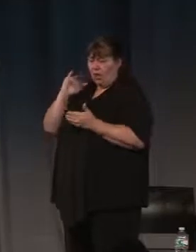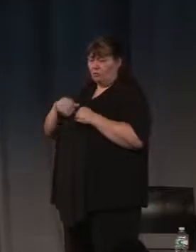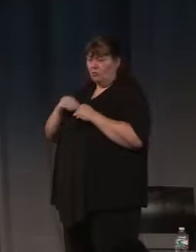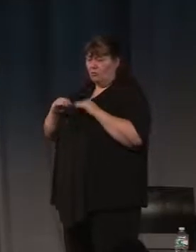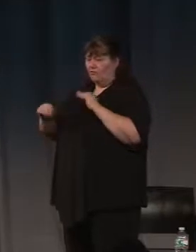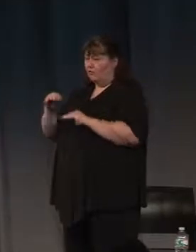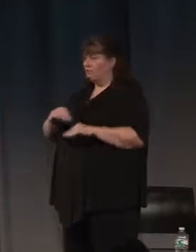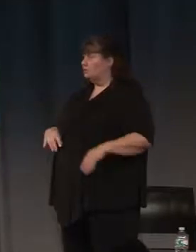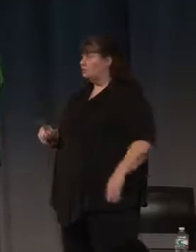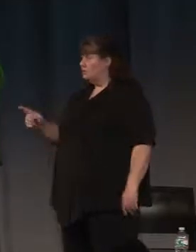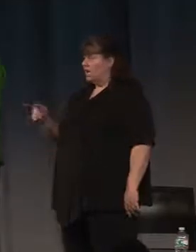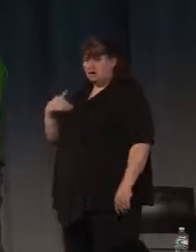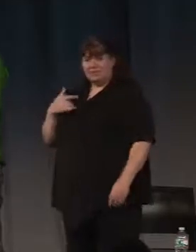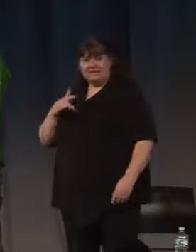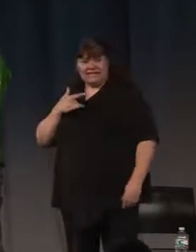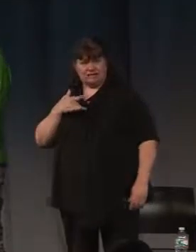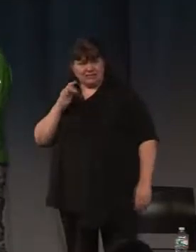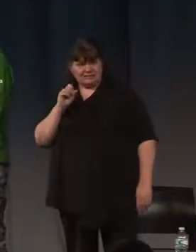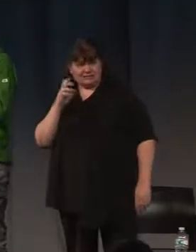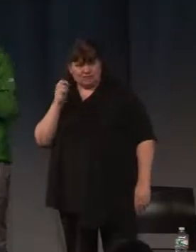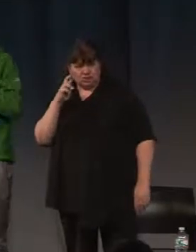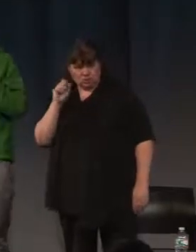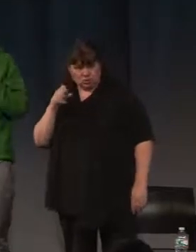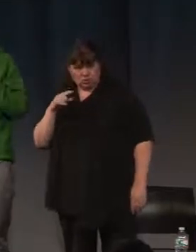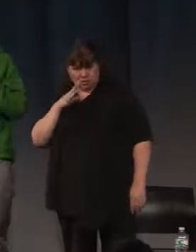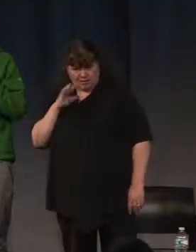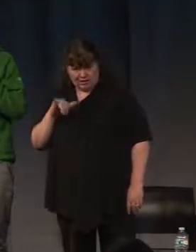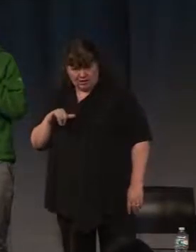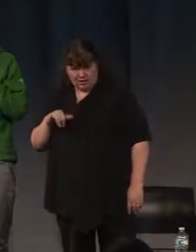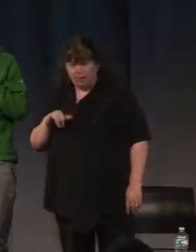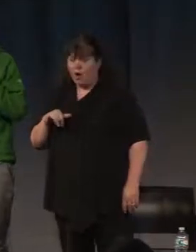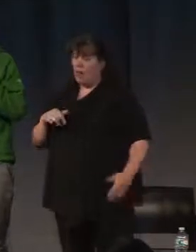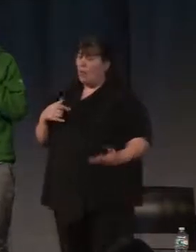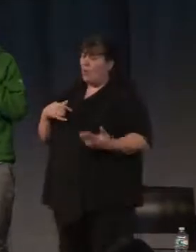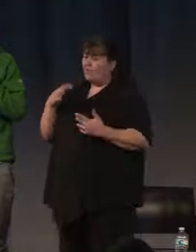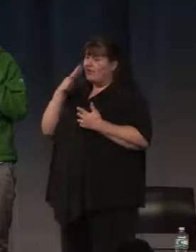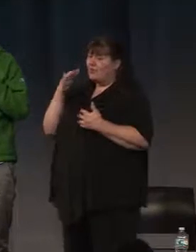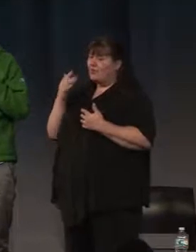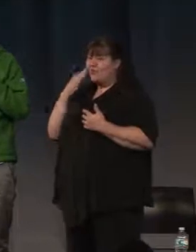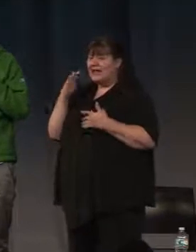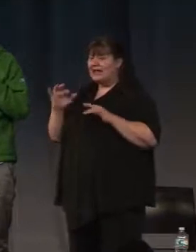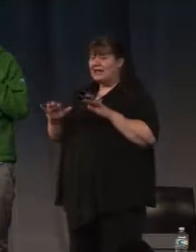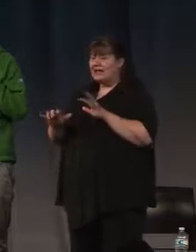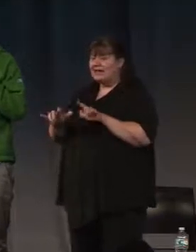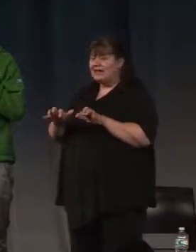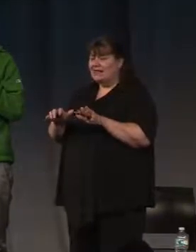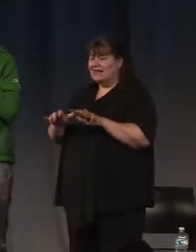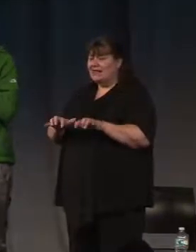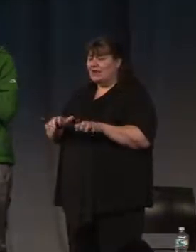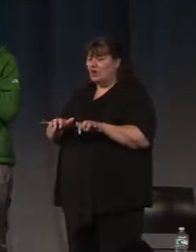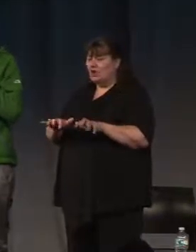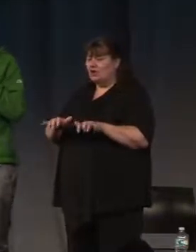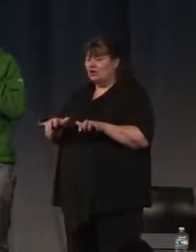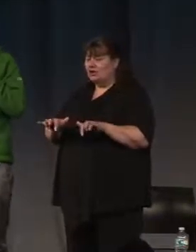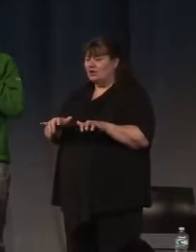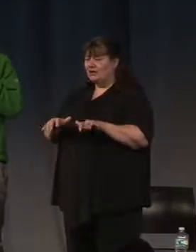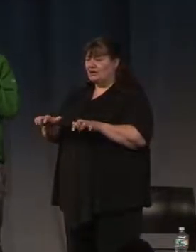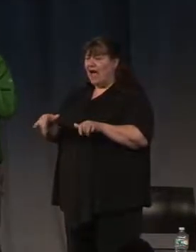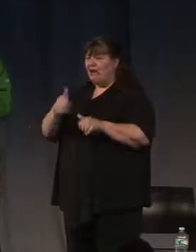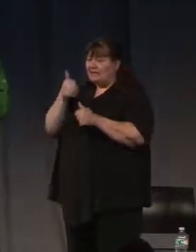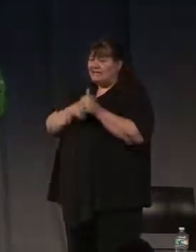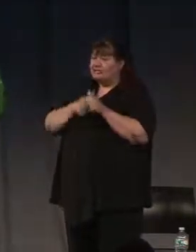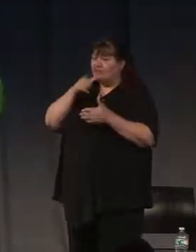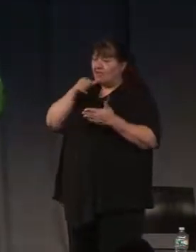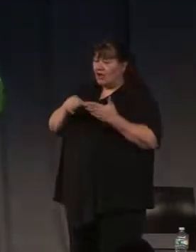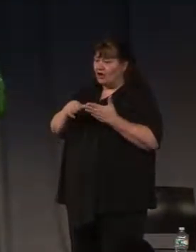Are you talking about sensors? were talking about sensors. Yeah, exactly. But if you think, like, you know, the keyboard, and then somehow every letter is a